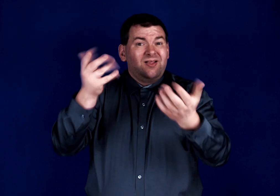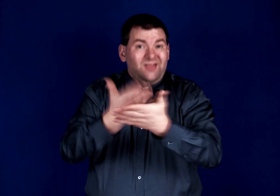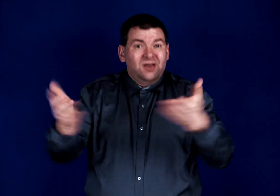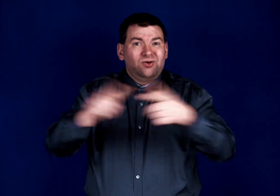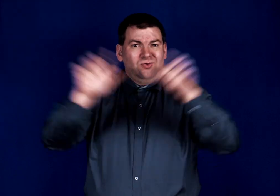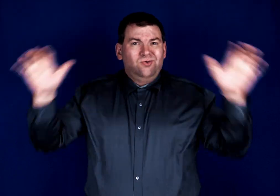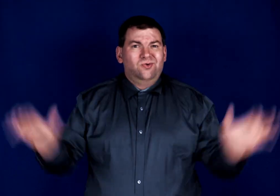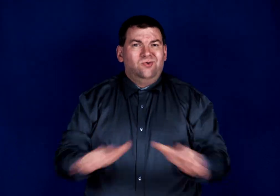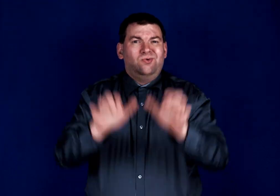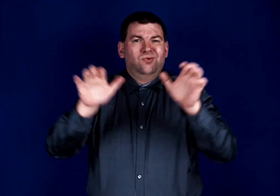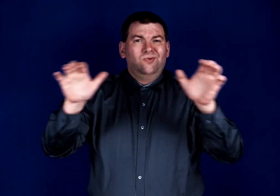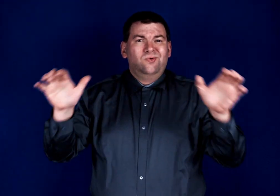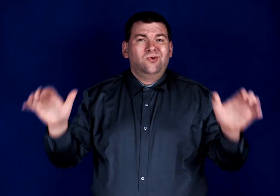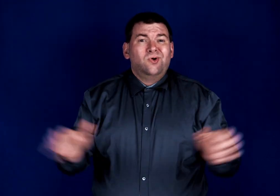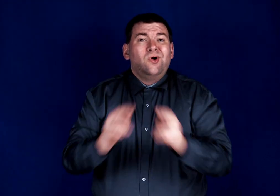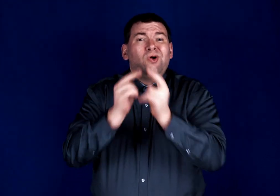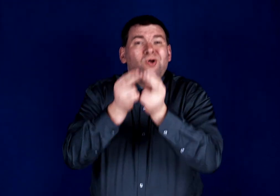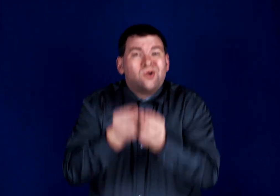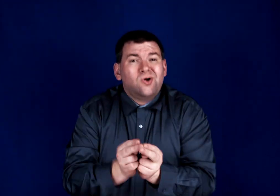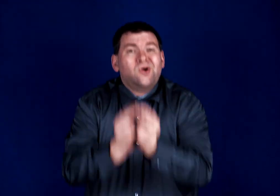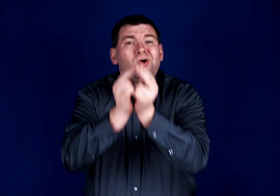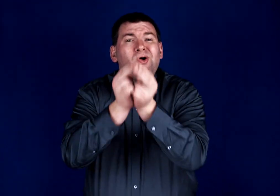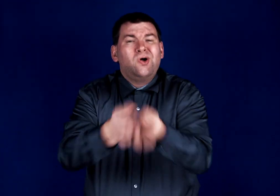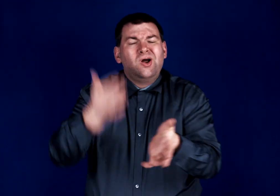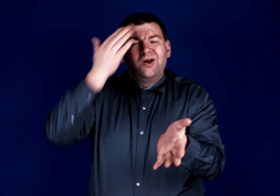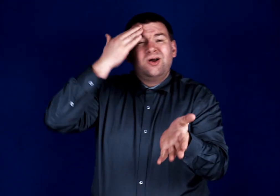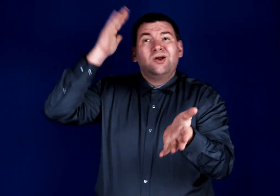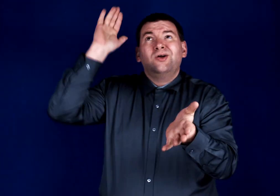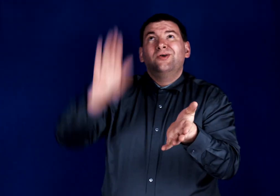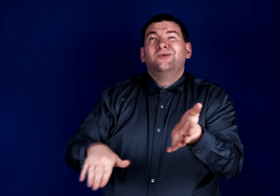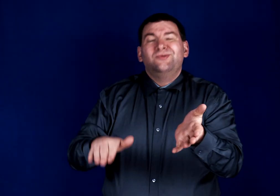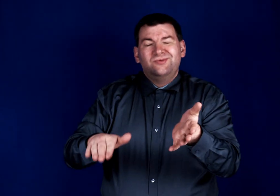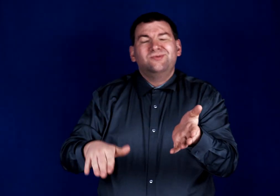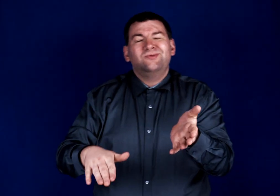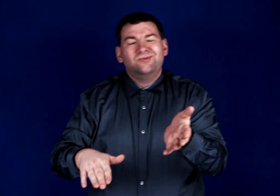to do, When you know a Noah knew.